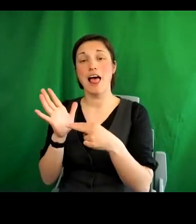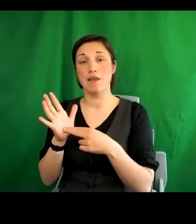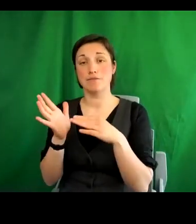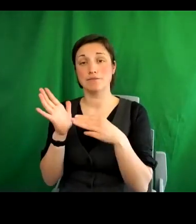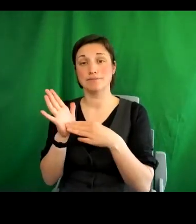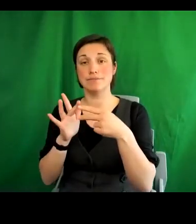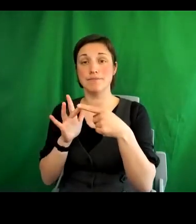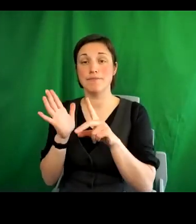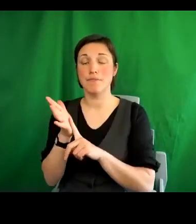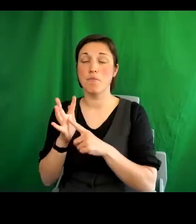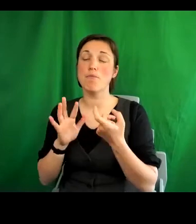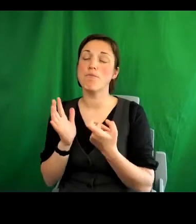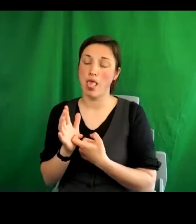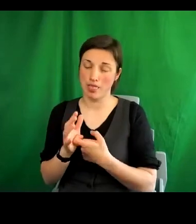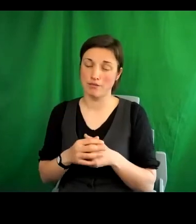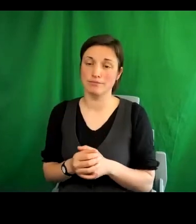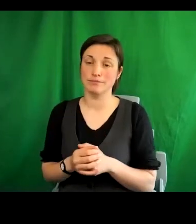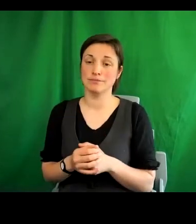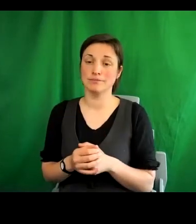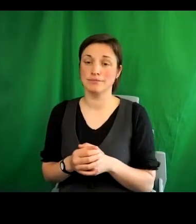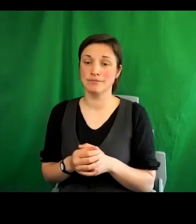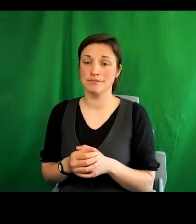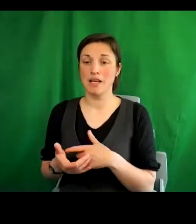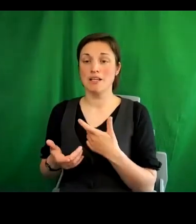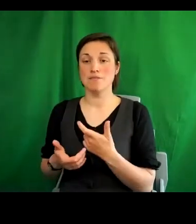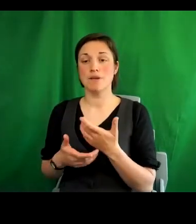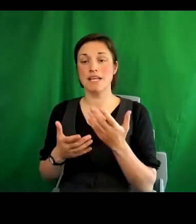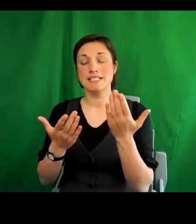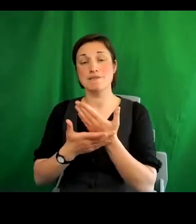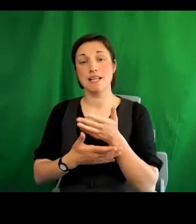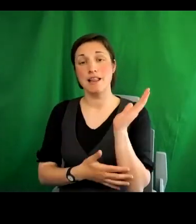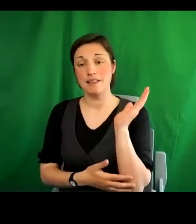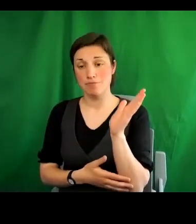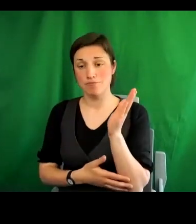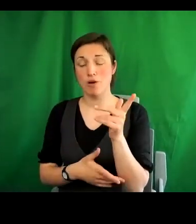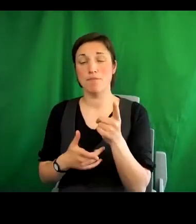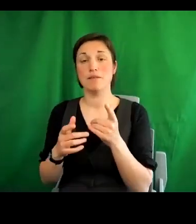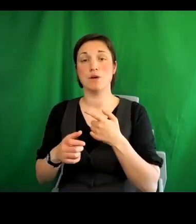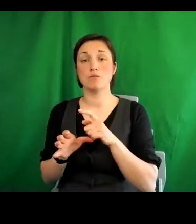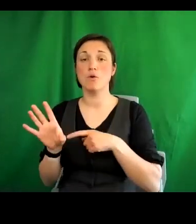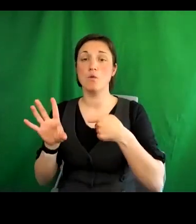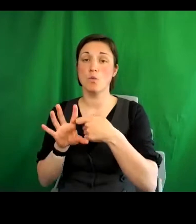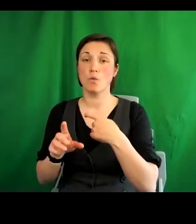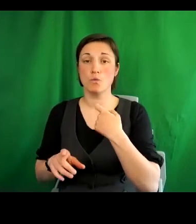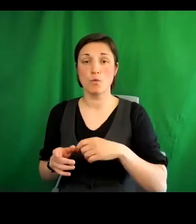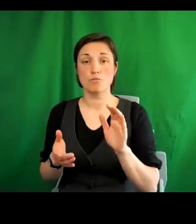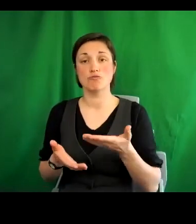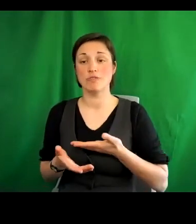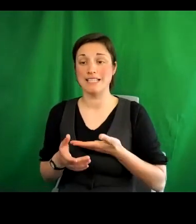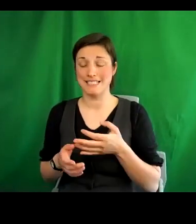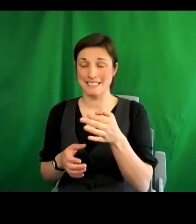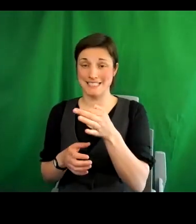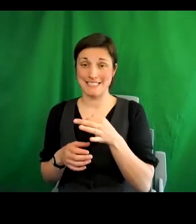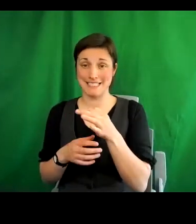hosted by the York Human Rights City Network. Alan is Professor of Practice in Human Rights